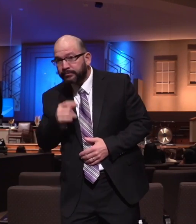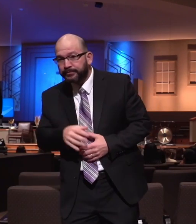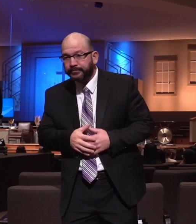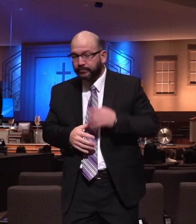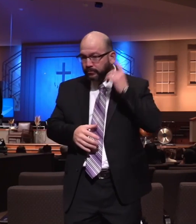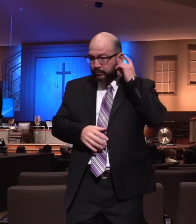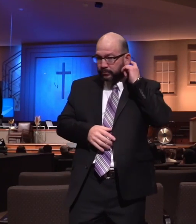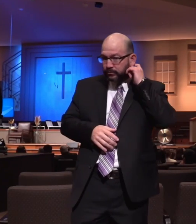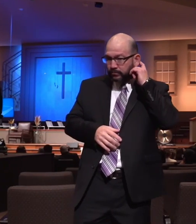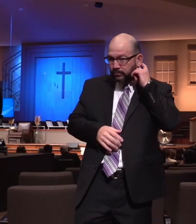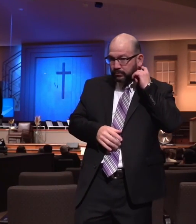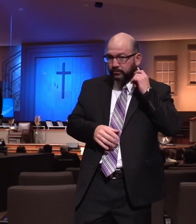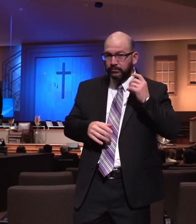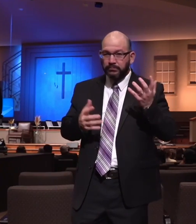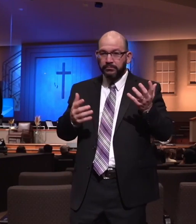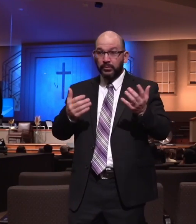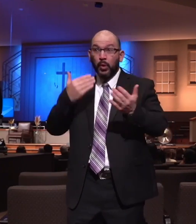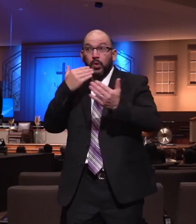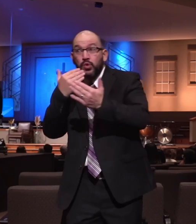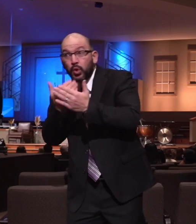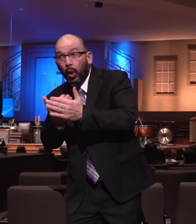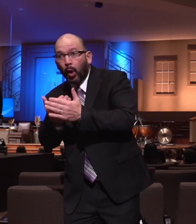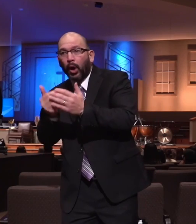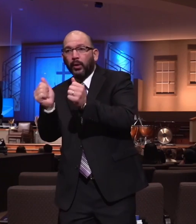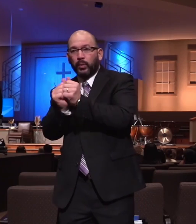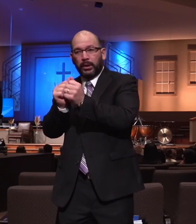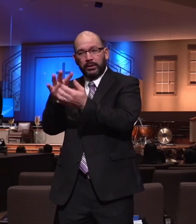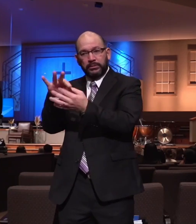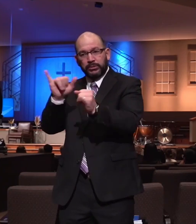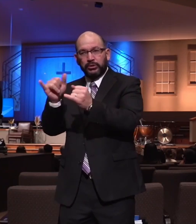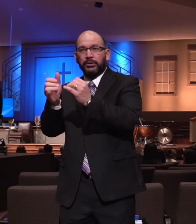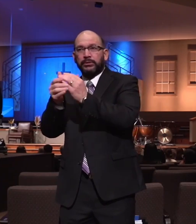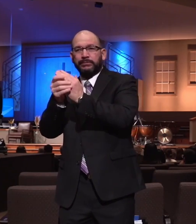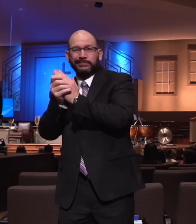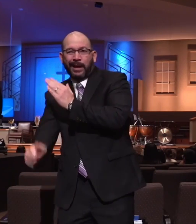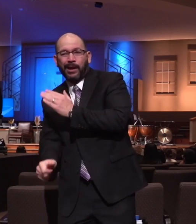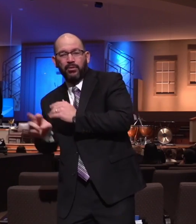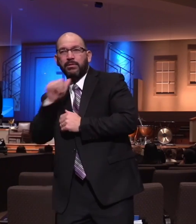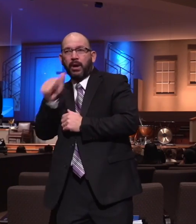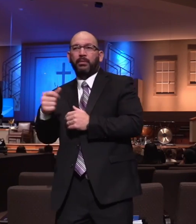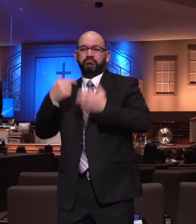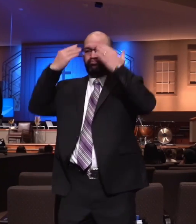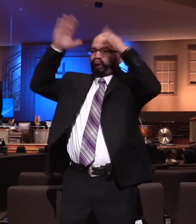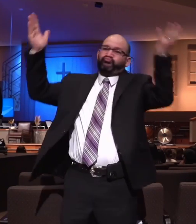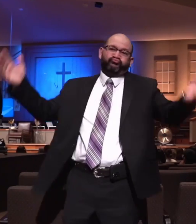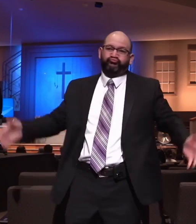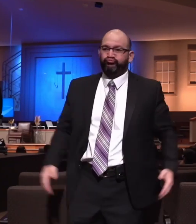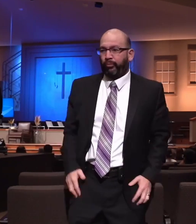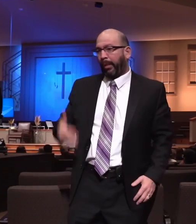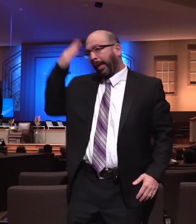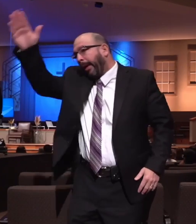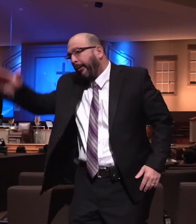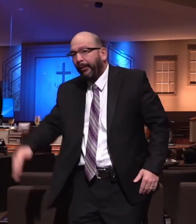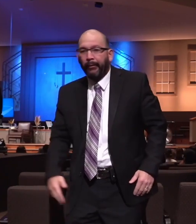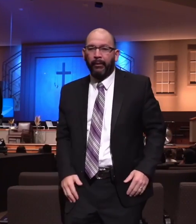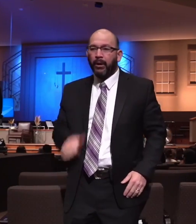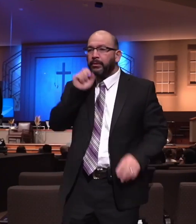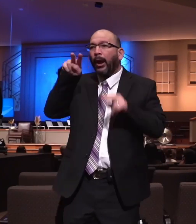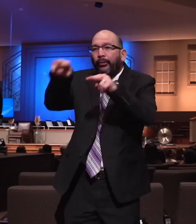excel in some spiritual discipline because they've never taken the time to really assess that part of their life.